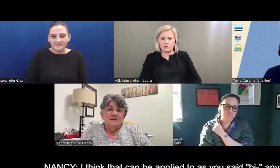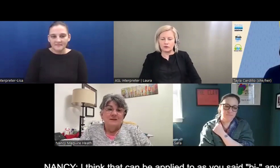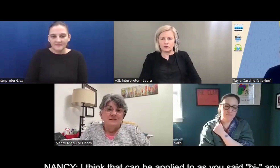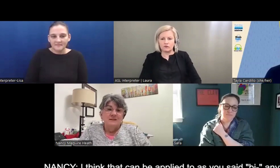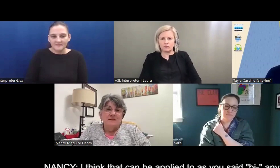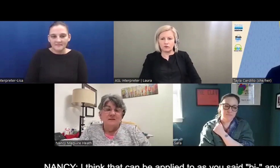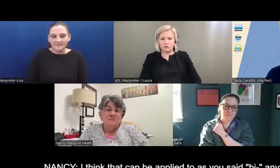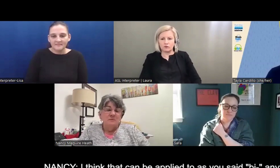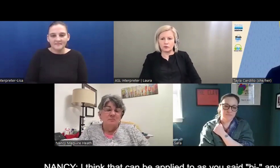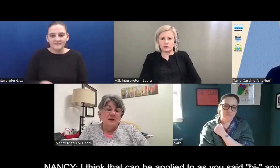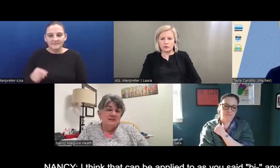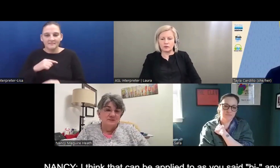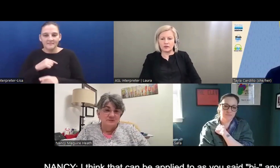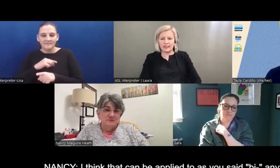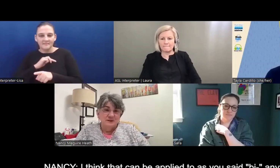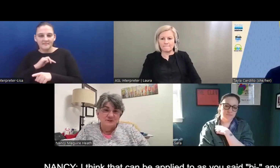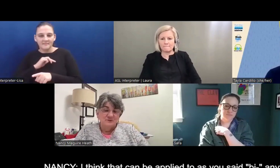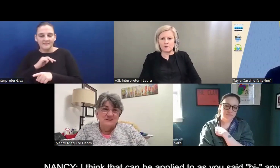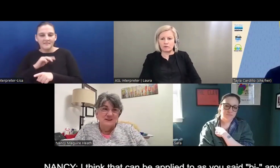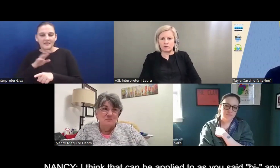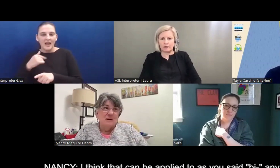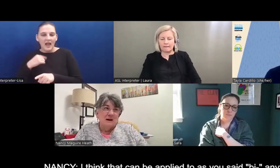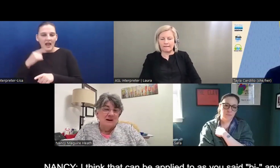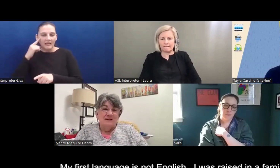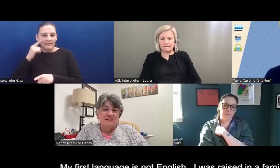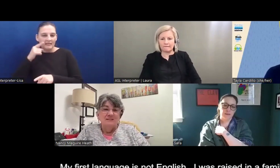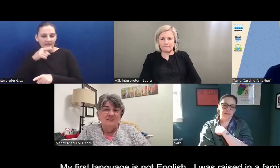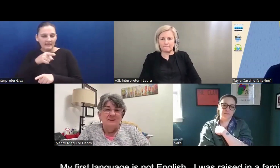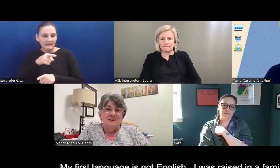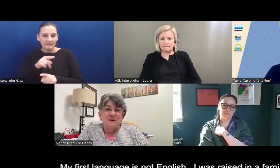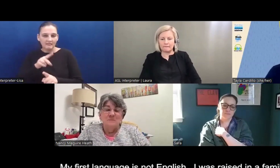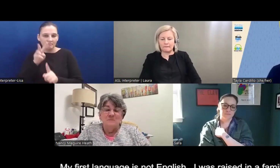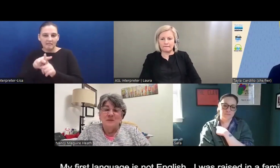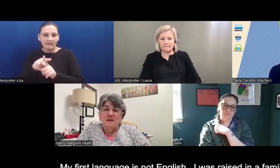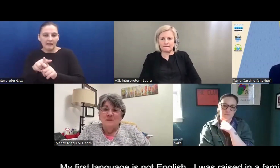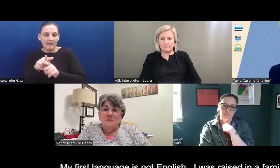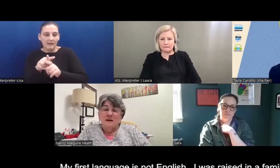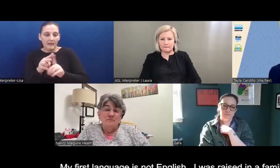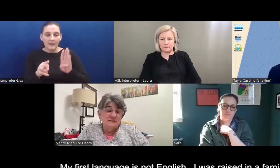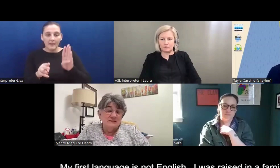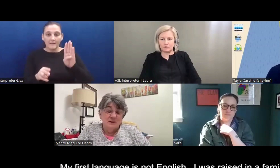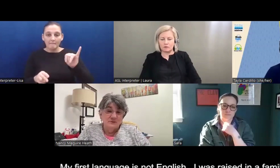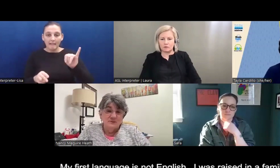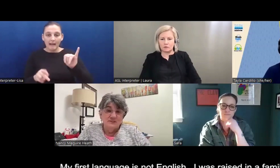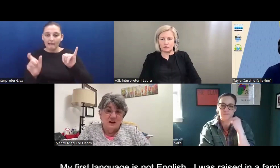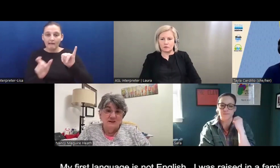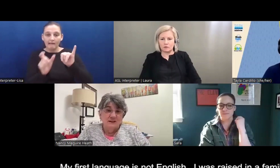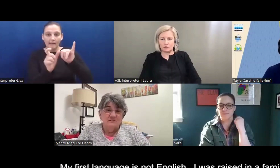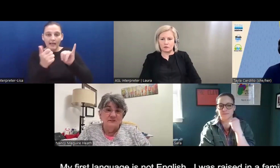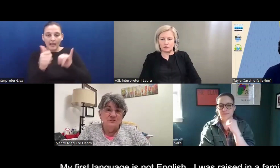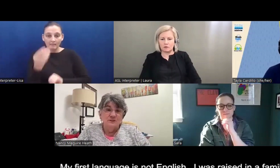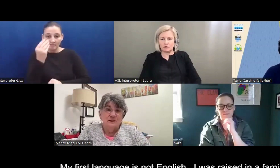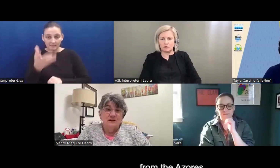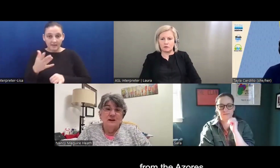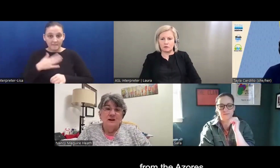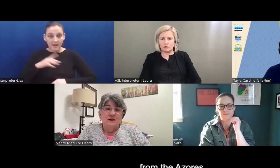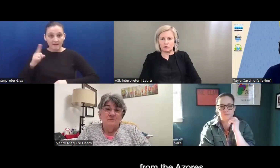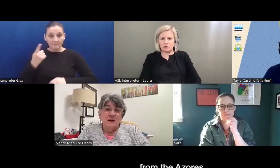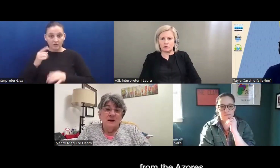I think that can be applied to, as you said, by anything. My first language is not English.